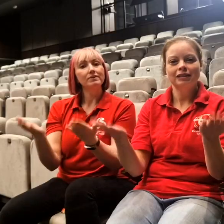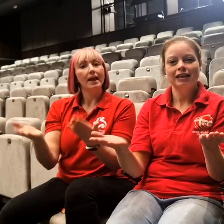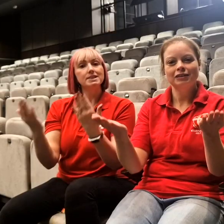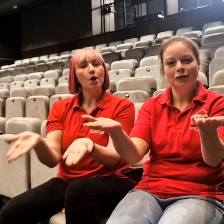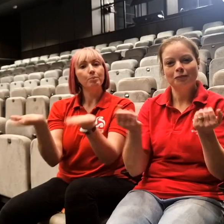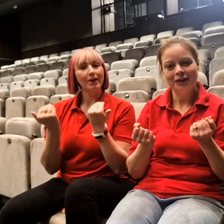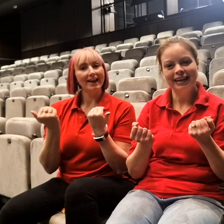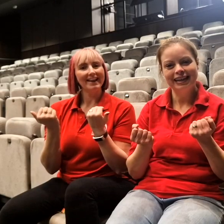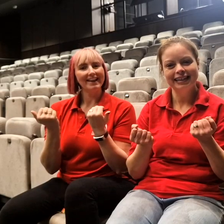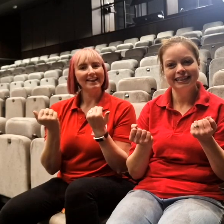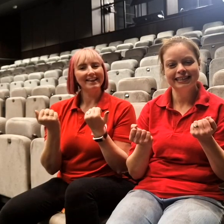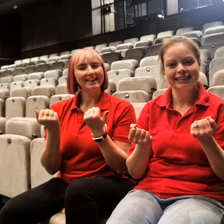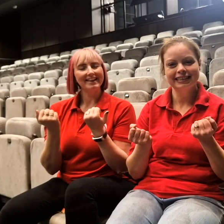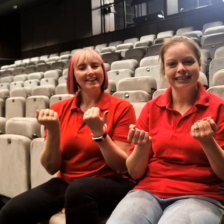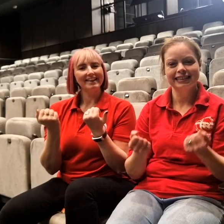what will today's song bring?